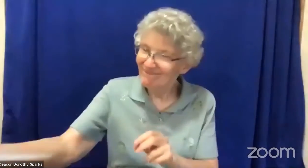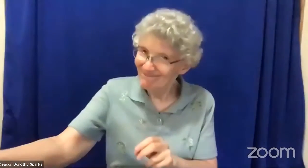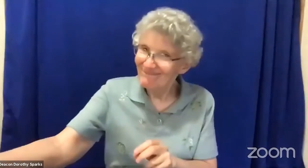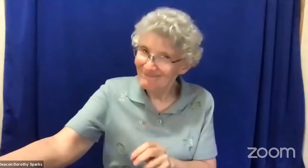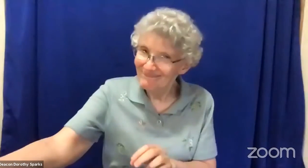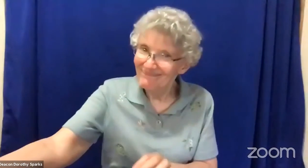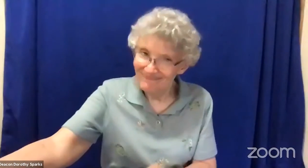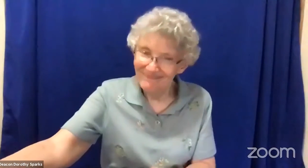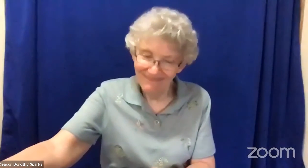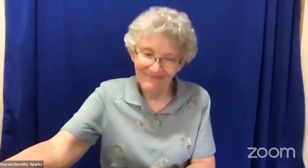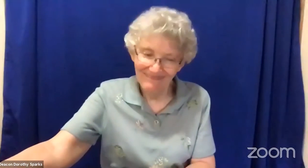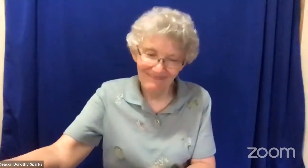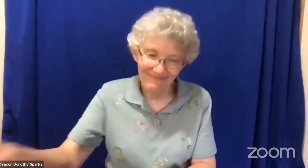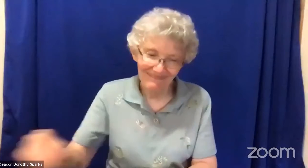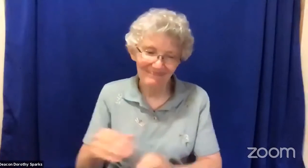says love is stronger than fear